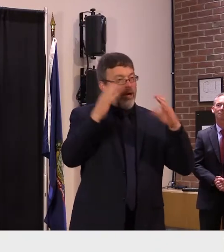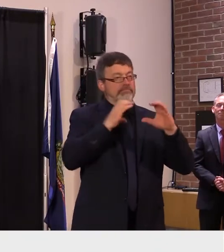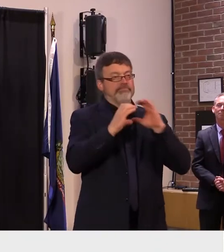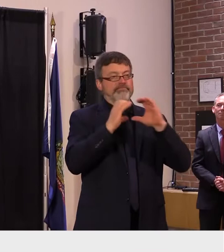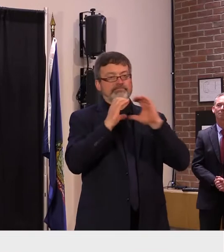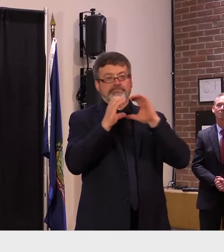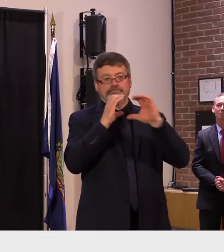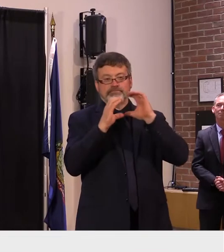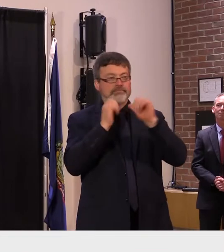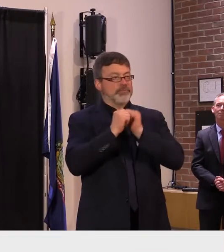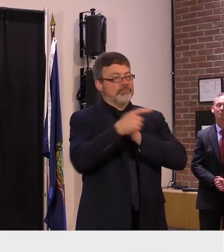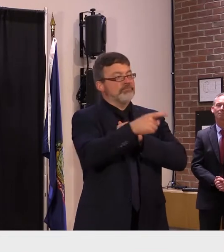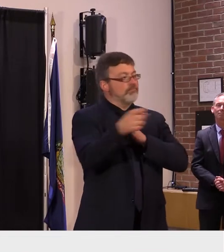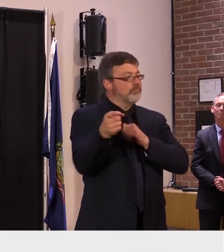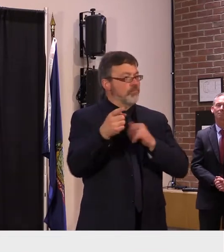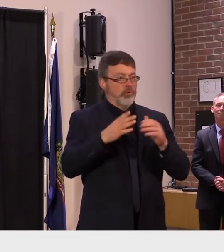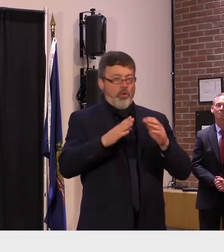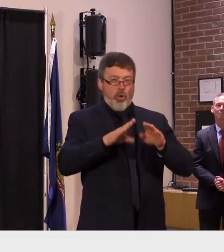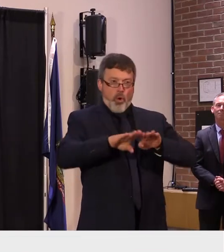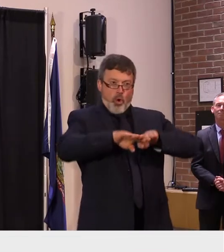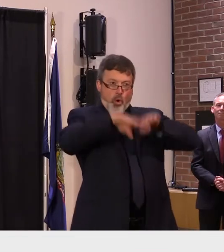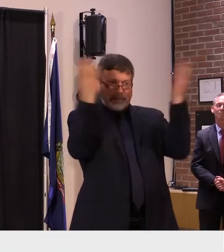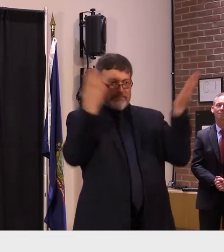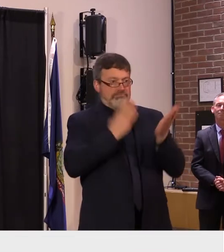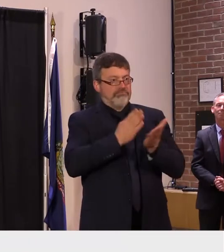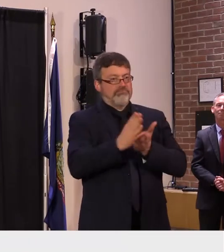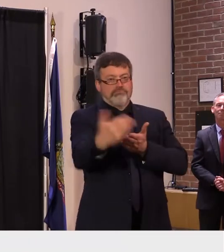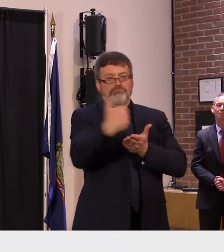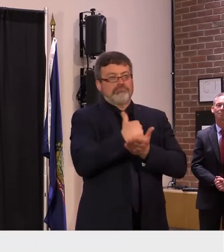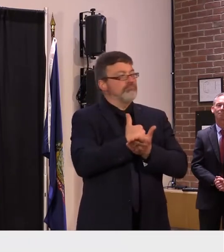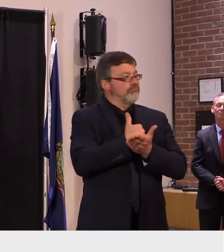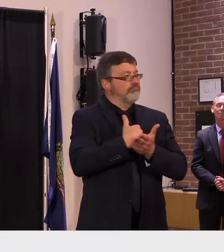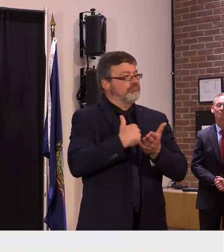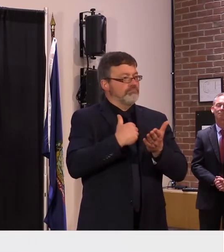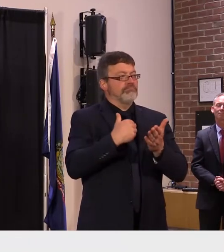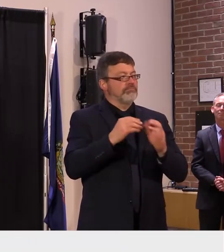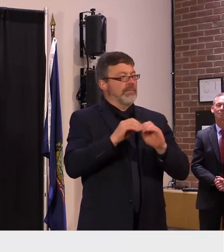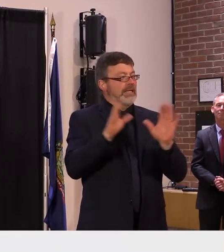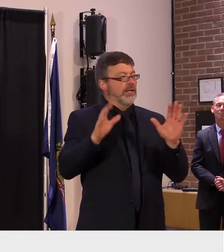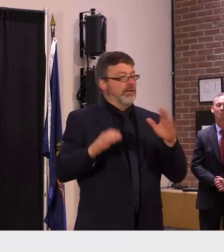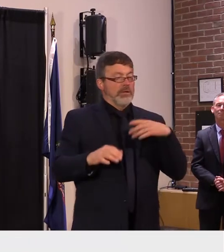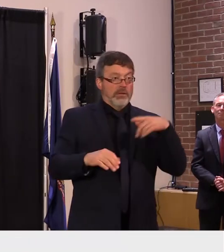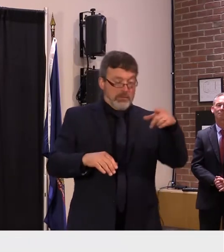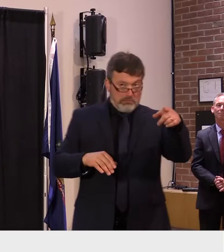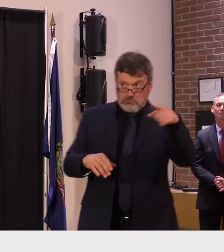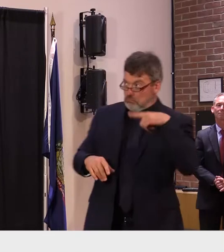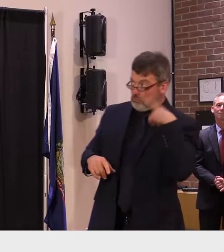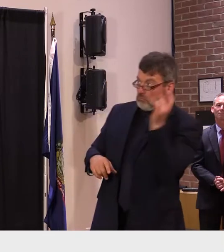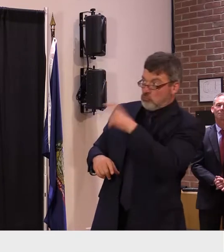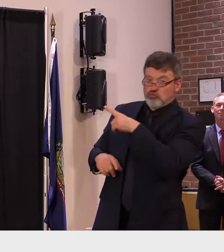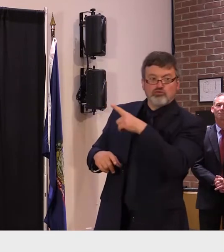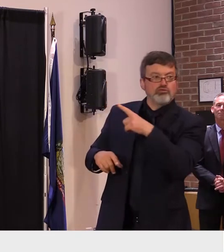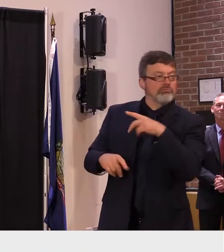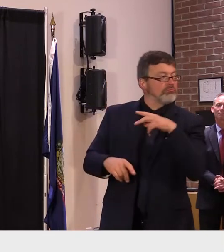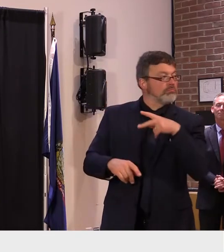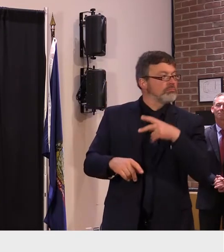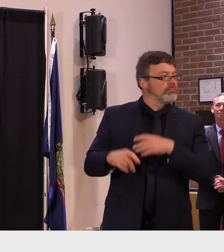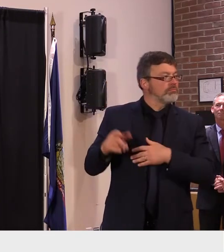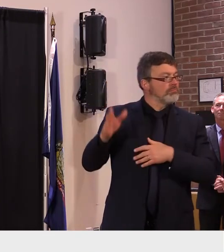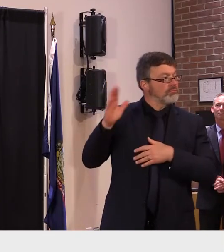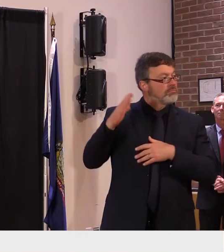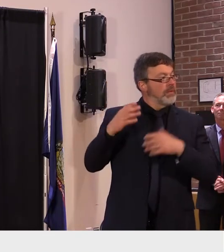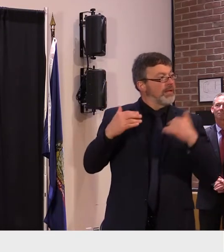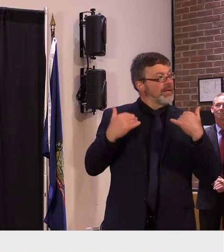pearls i'll impart today just to follow up would would you say that covet is endemic right now